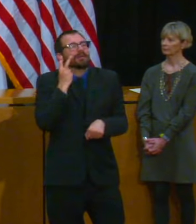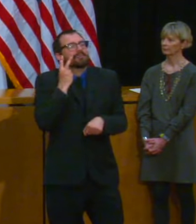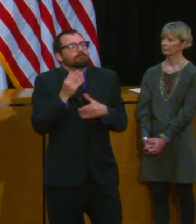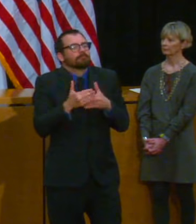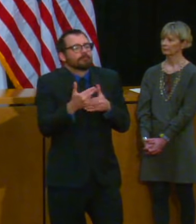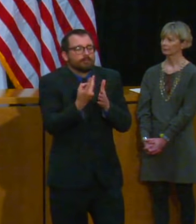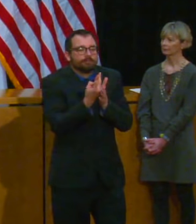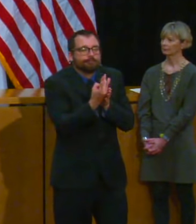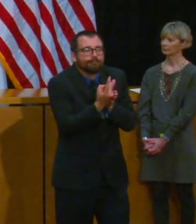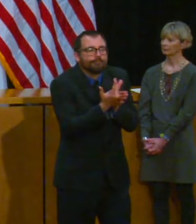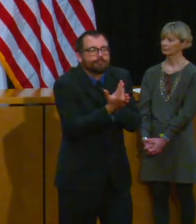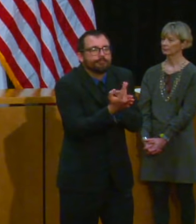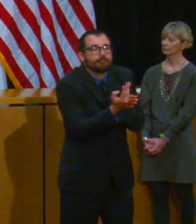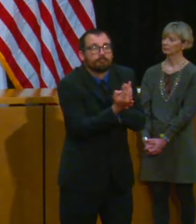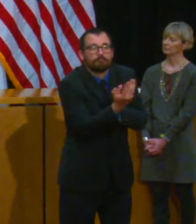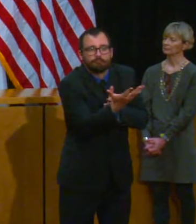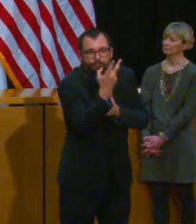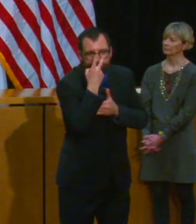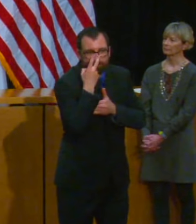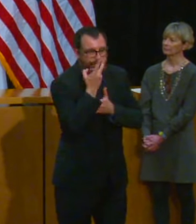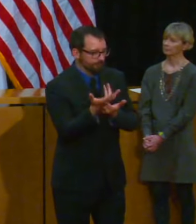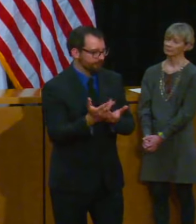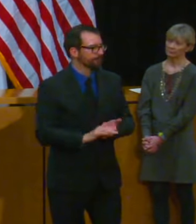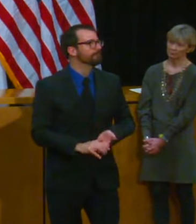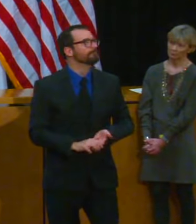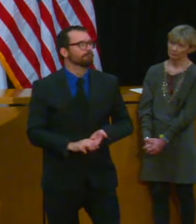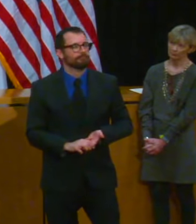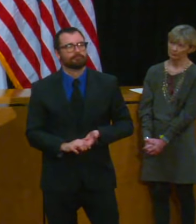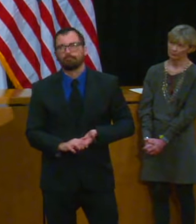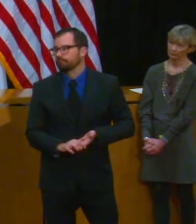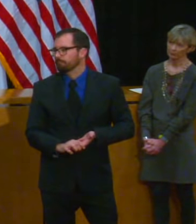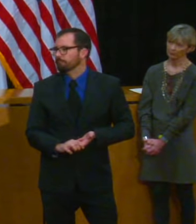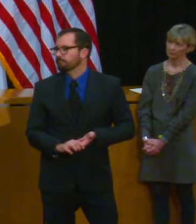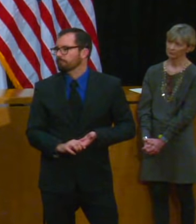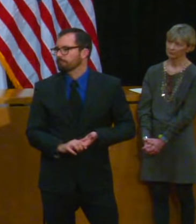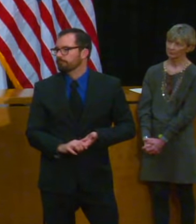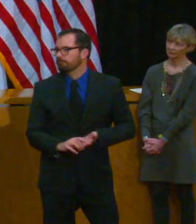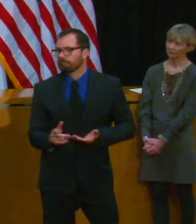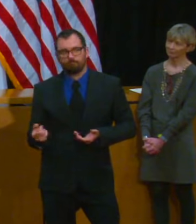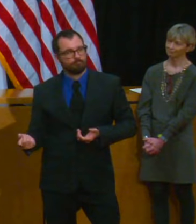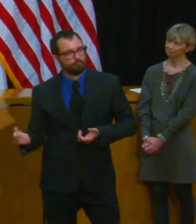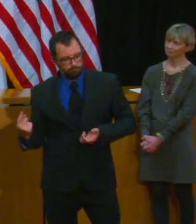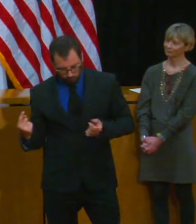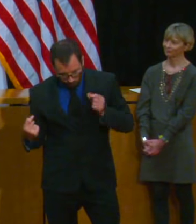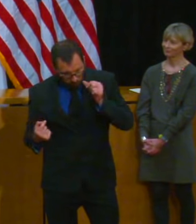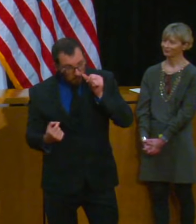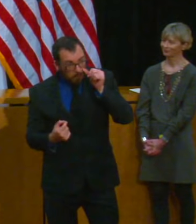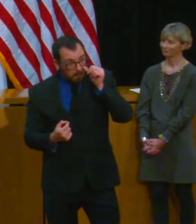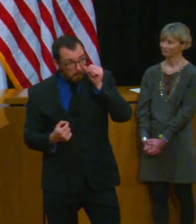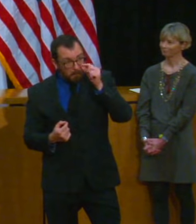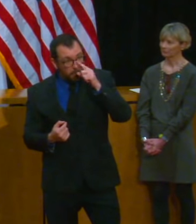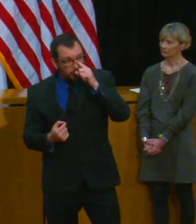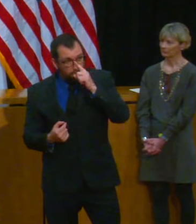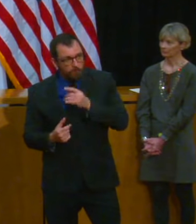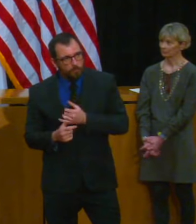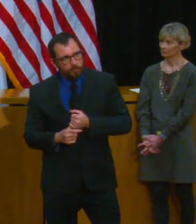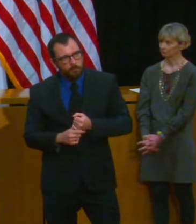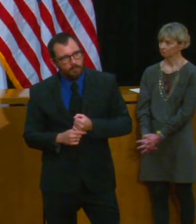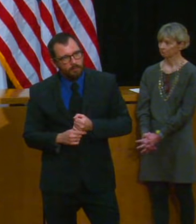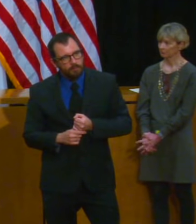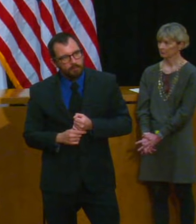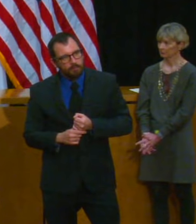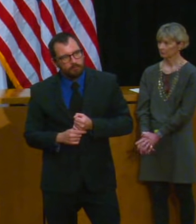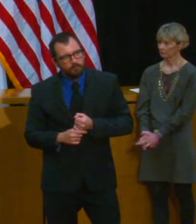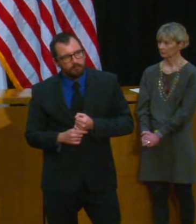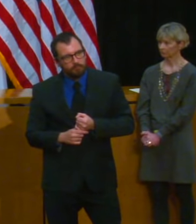saying, hey, this is impossible for me to do, I need to go to an isolation center And is there a plan in place for those We have, we do have